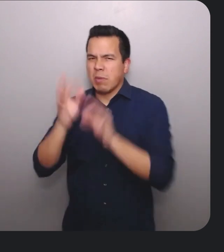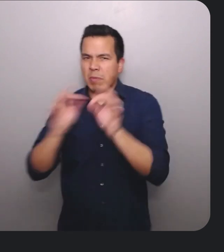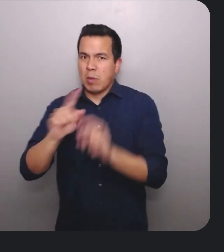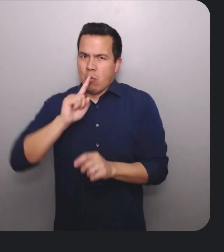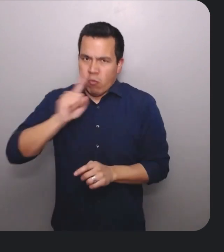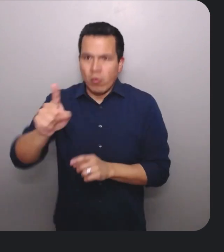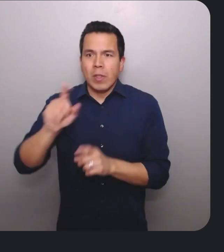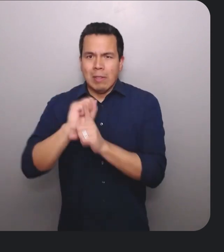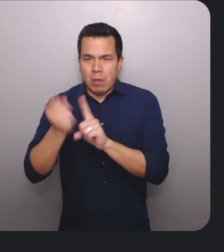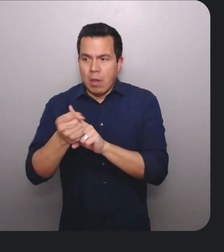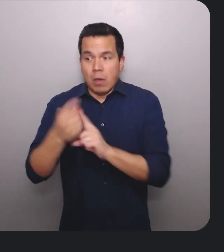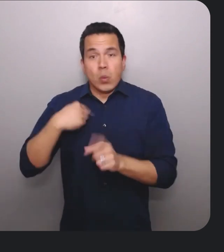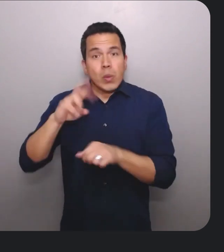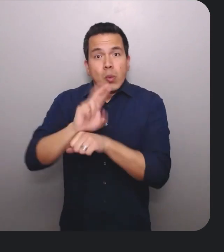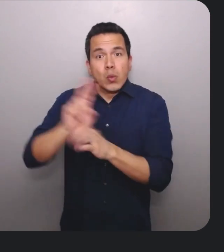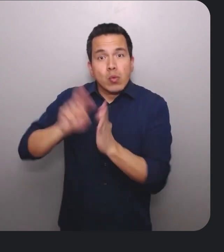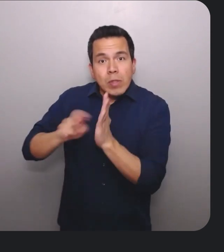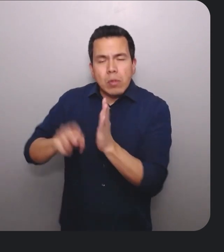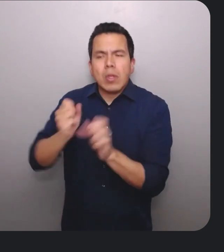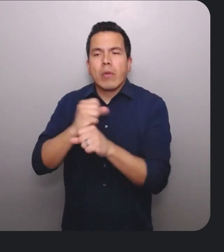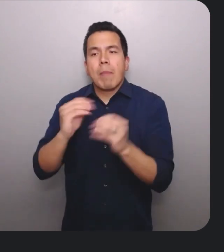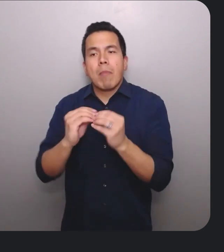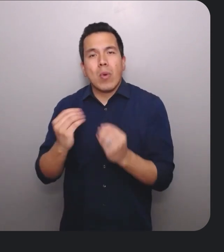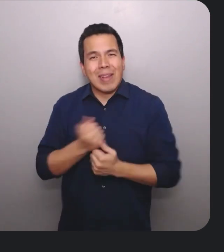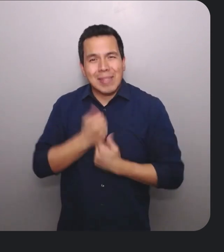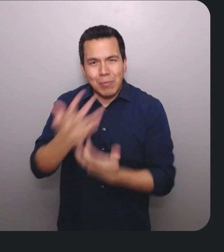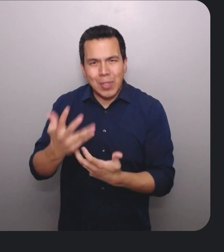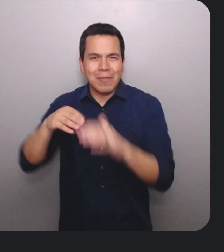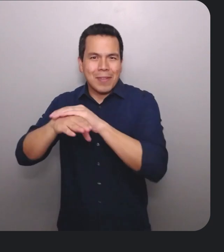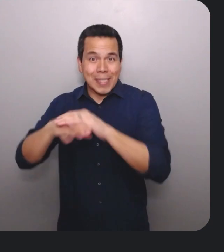study of how we use research to help create expressive and accessible experiences.